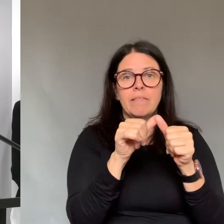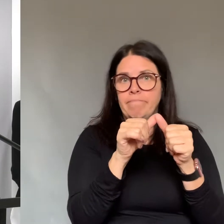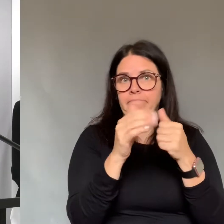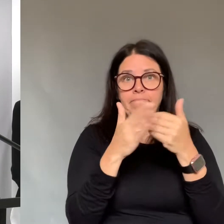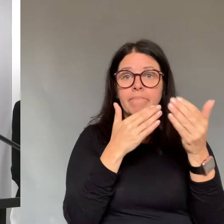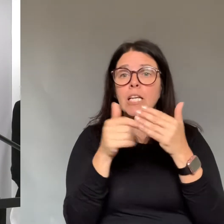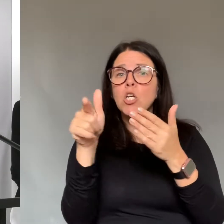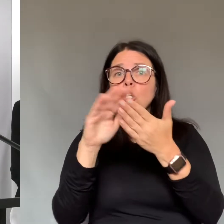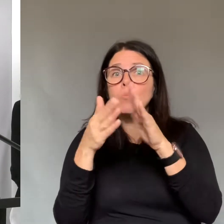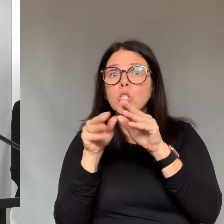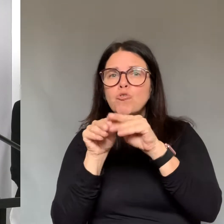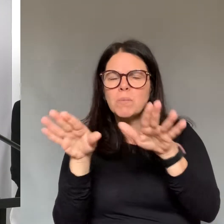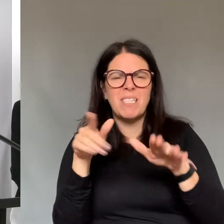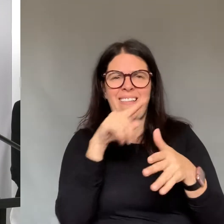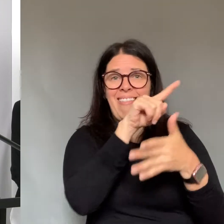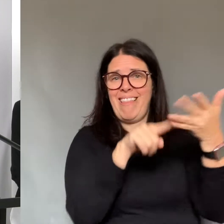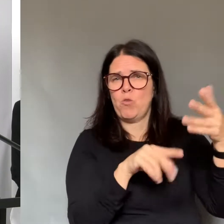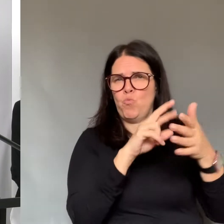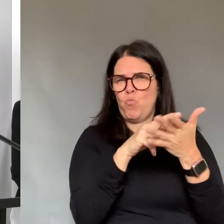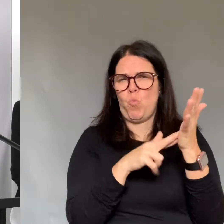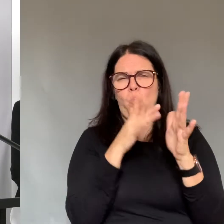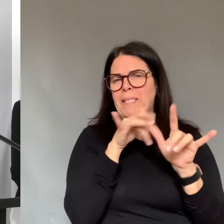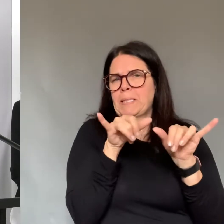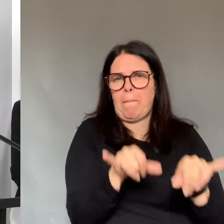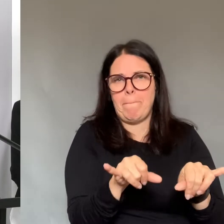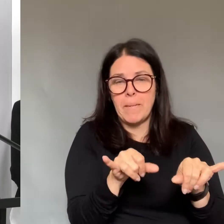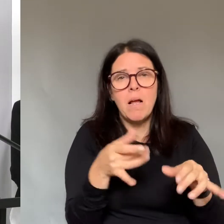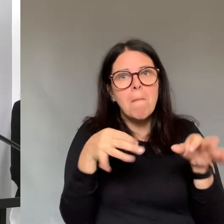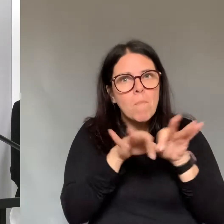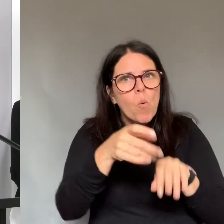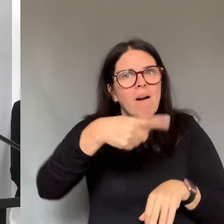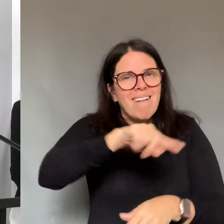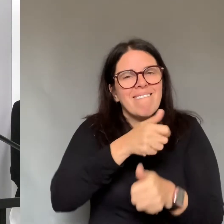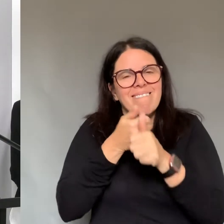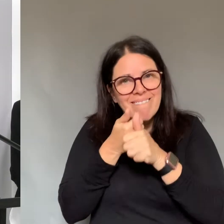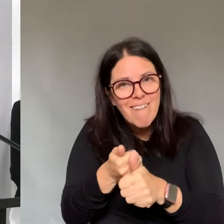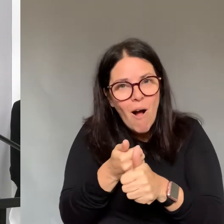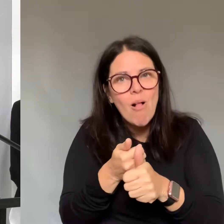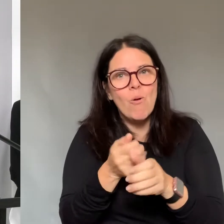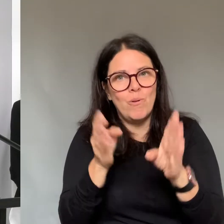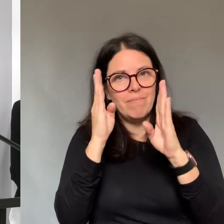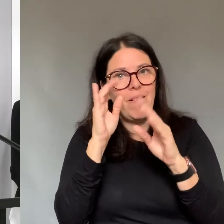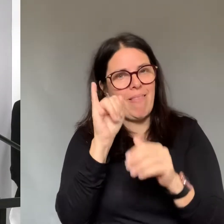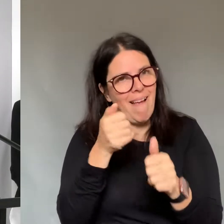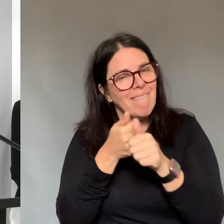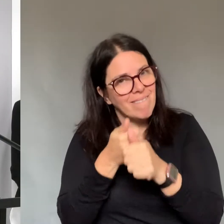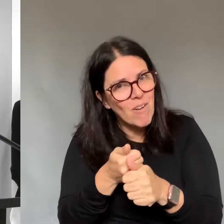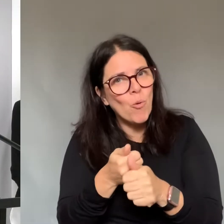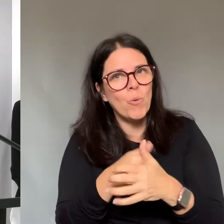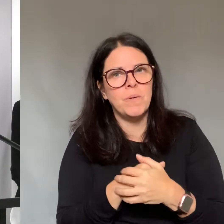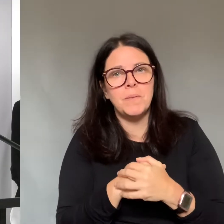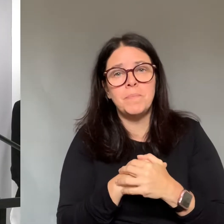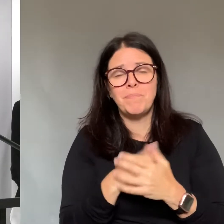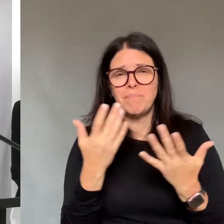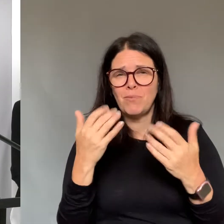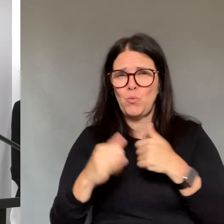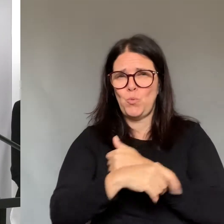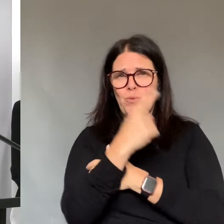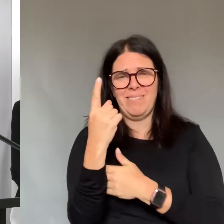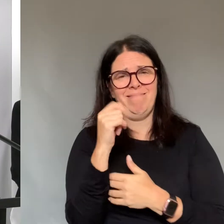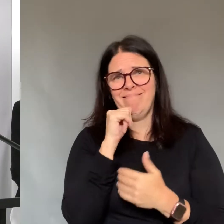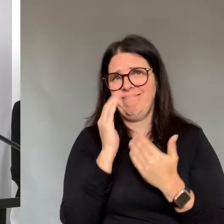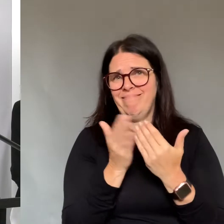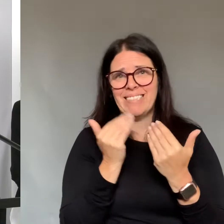individuals to have a health assessment done by a clinician to ensure that they do not need any other medical care. From a